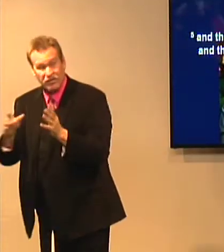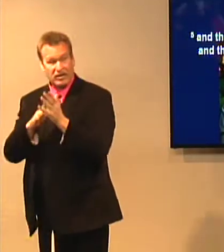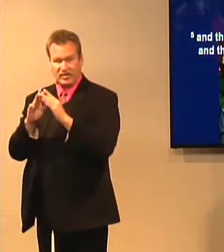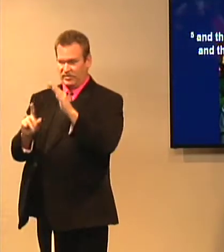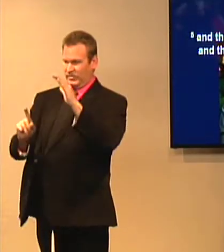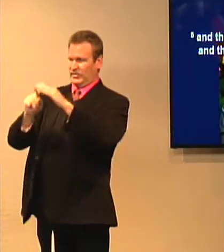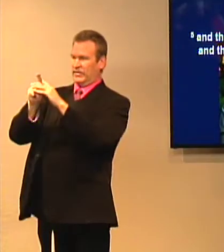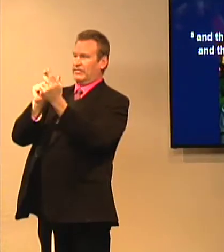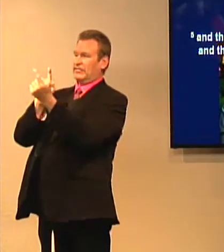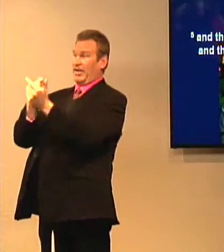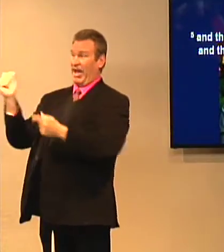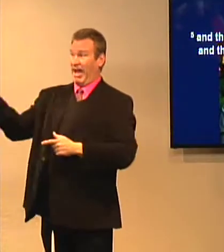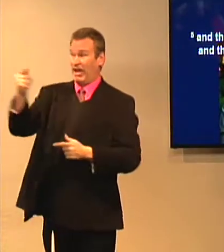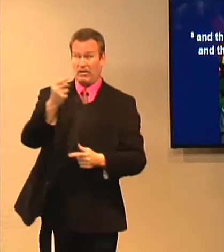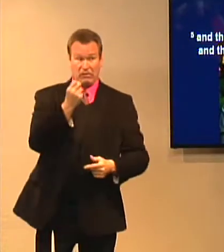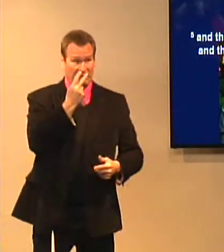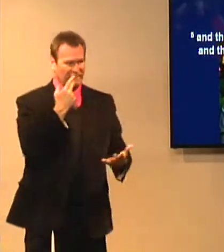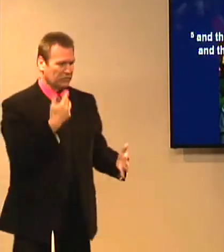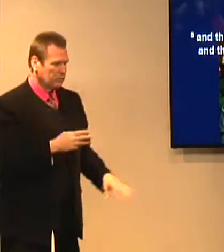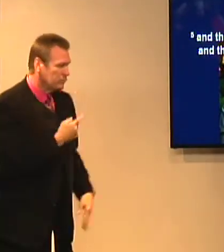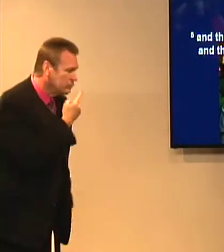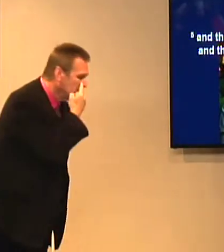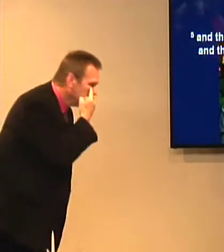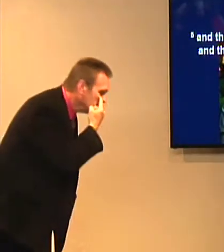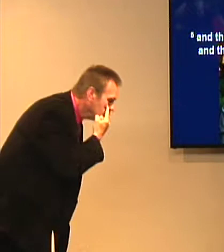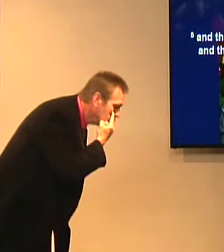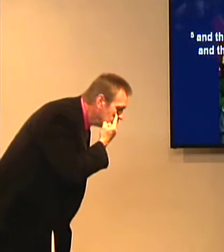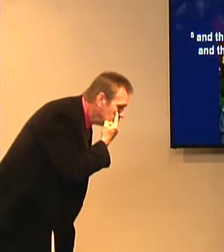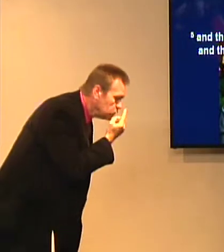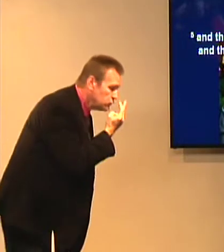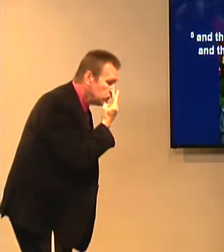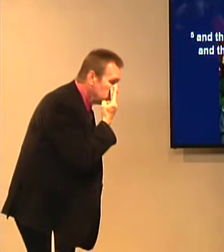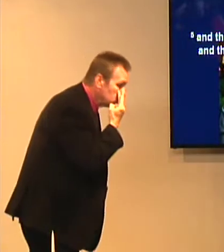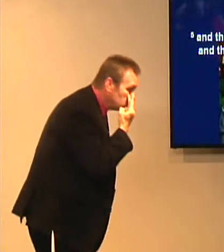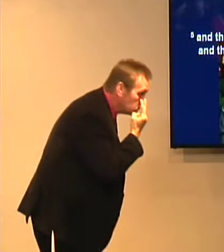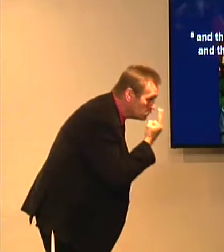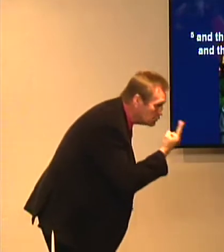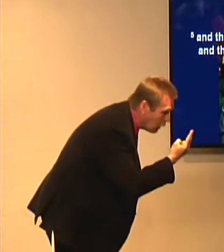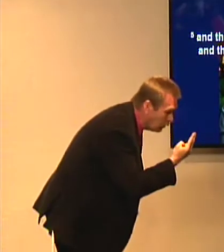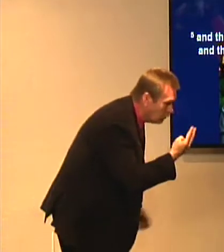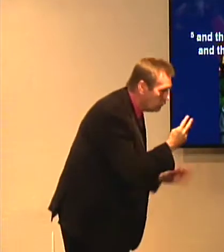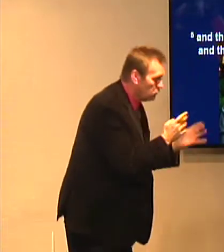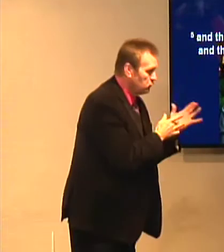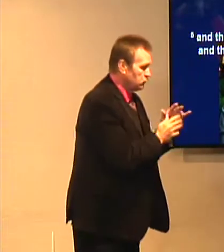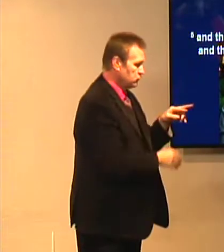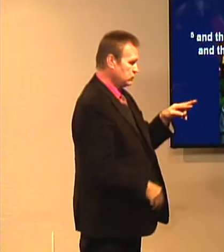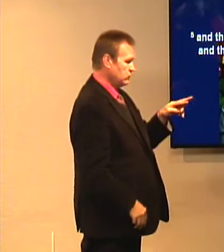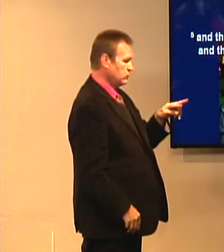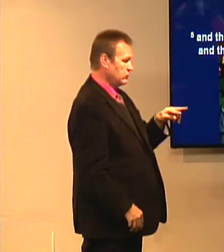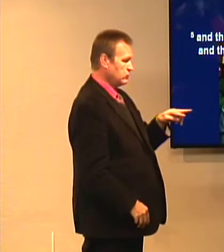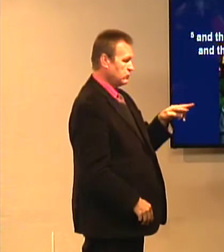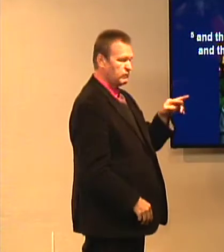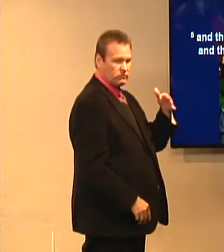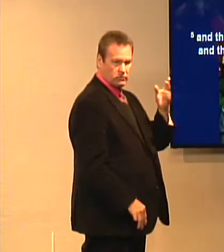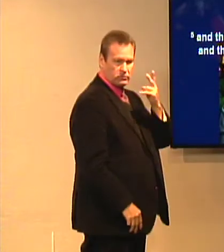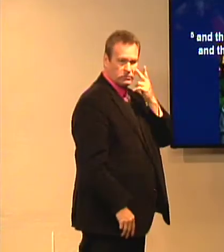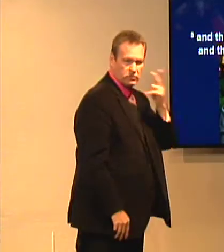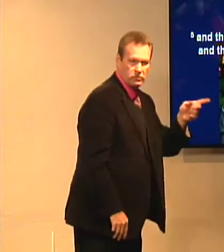then he went to where all the apostles had gathered in the home. name, he appeared to them to actually see